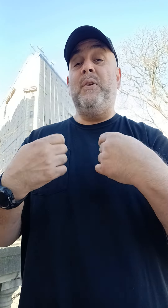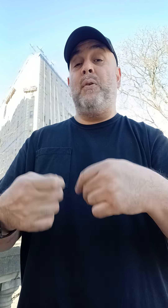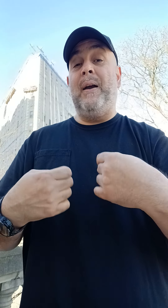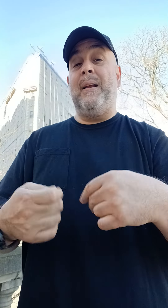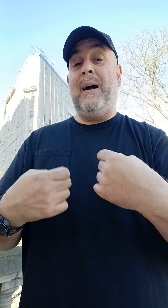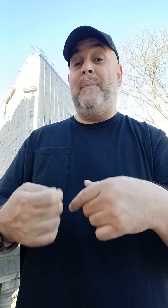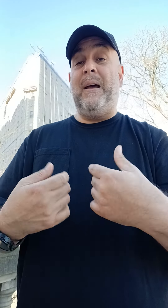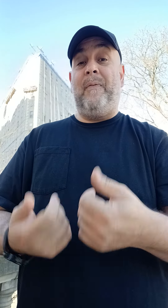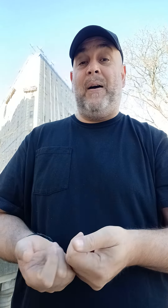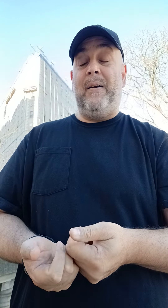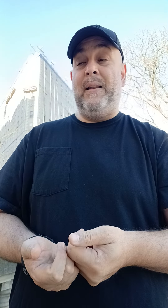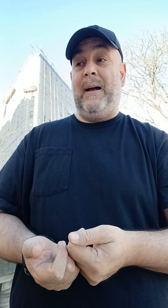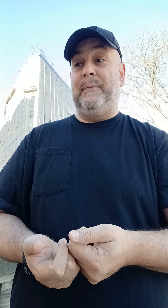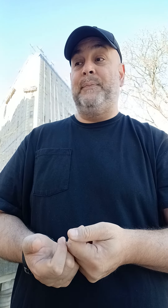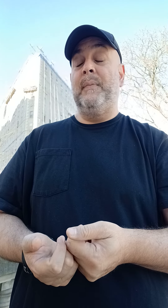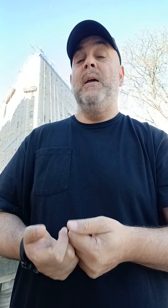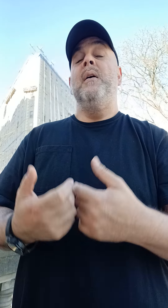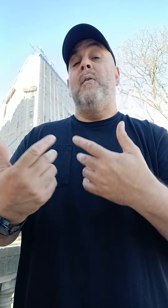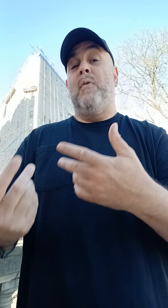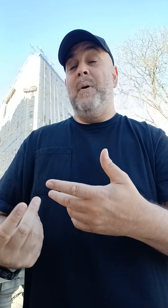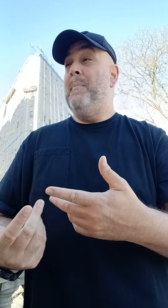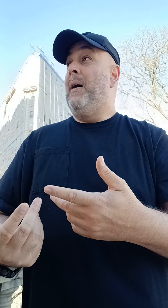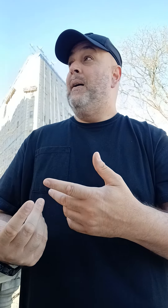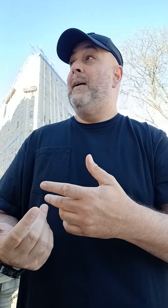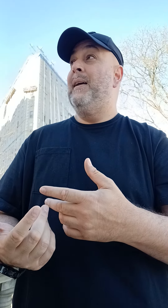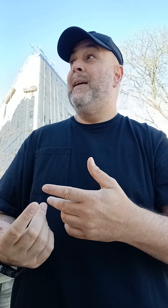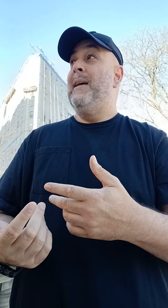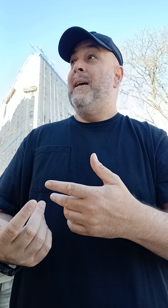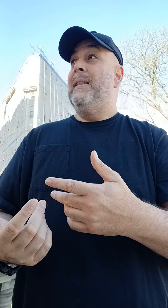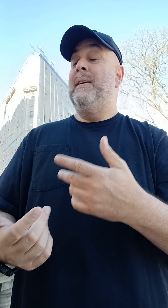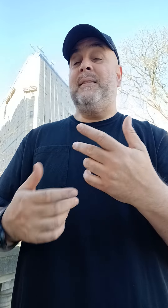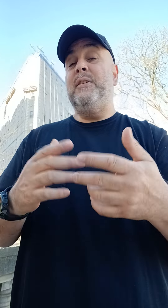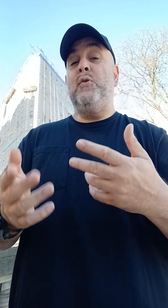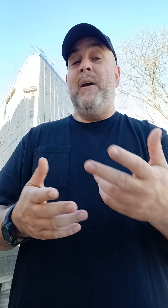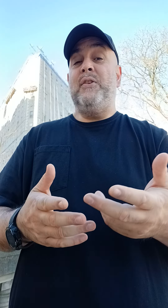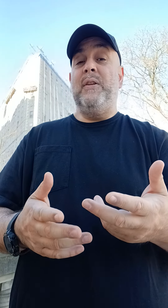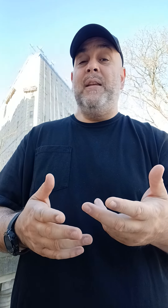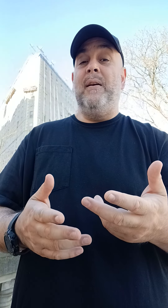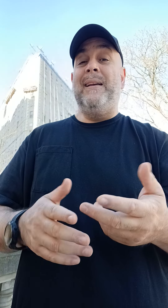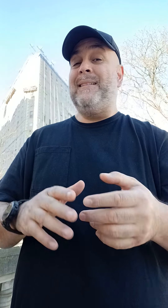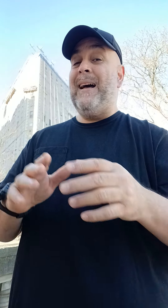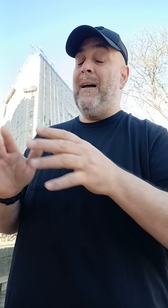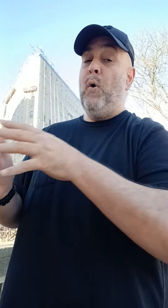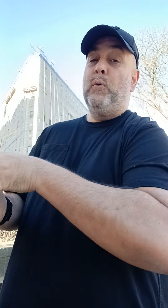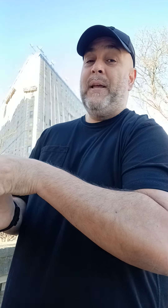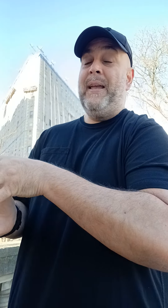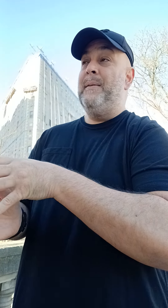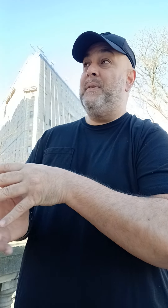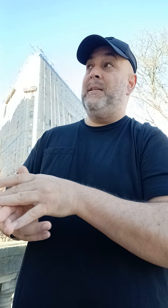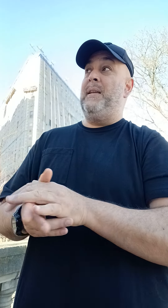be trying to calm that fire down. Remember, this situation here is not old AMC.